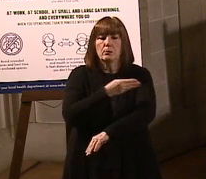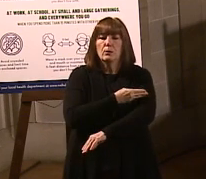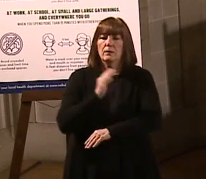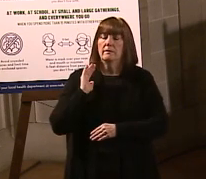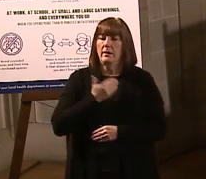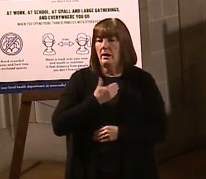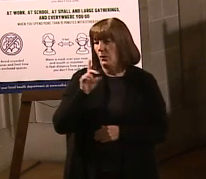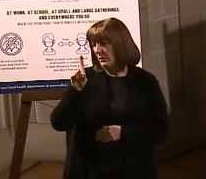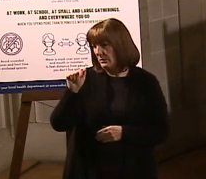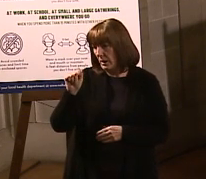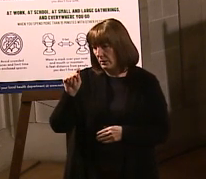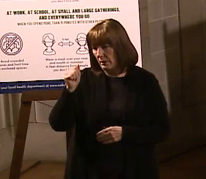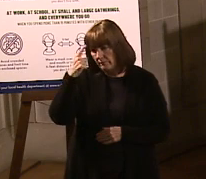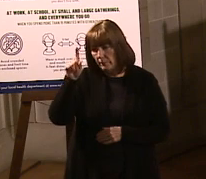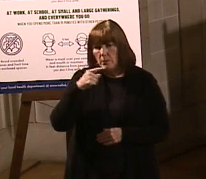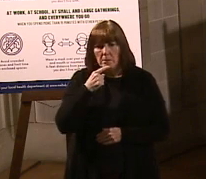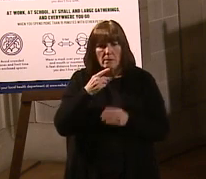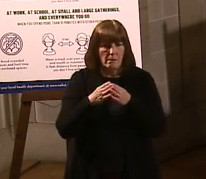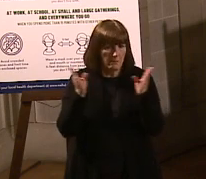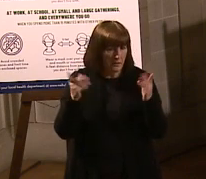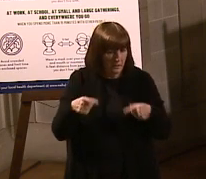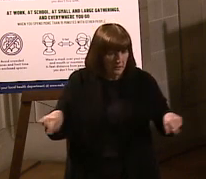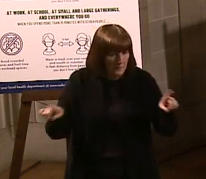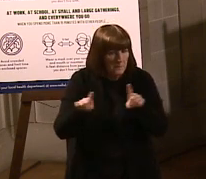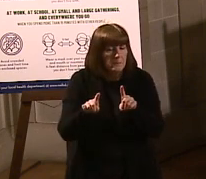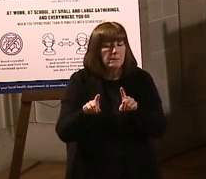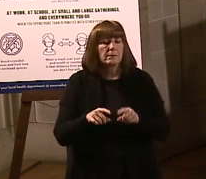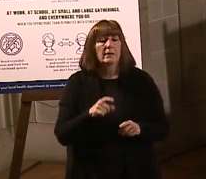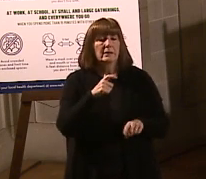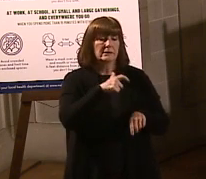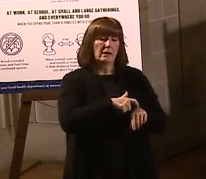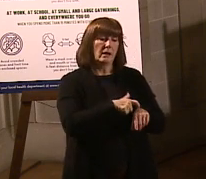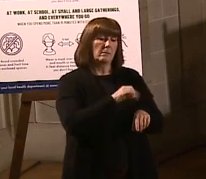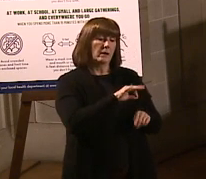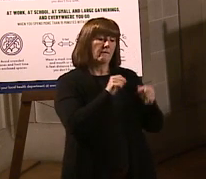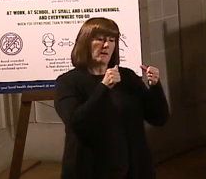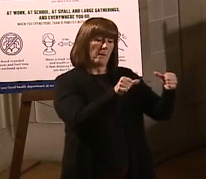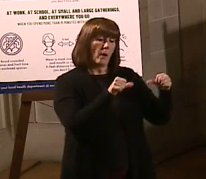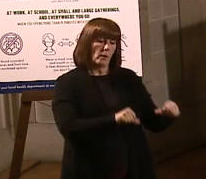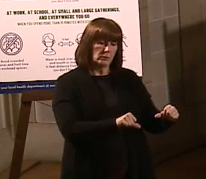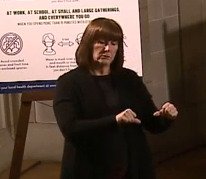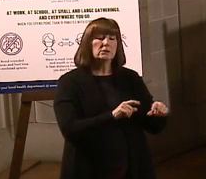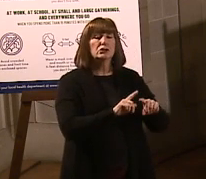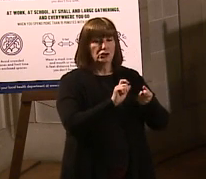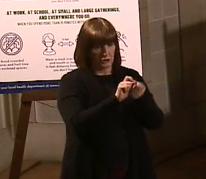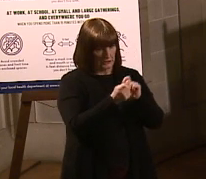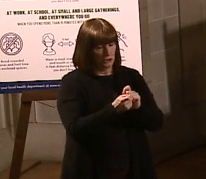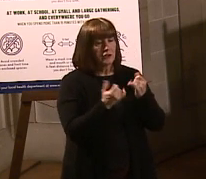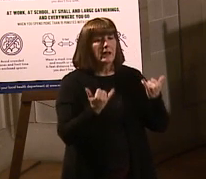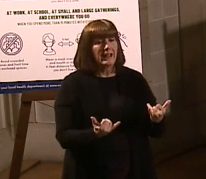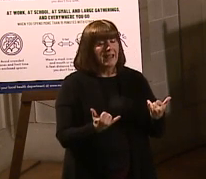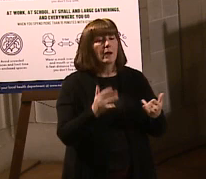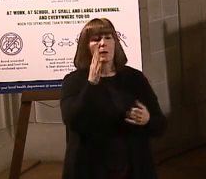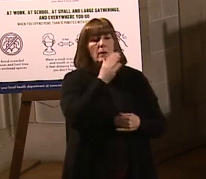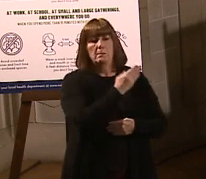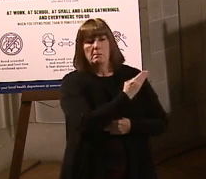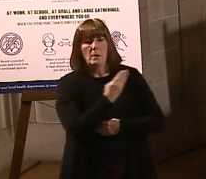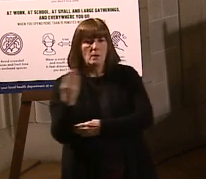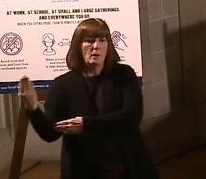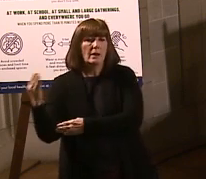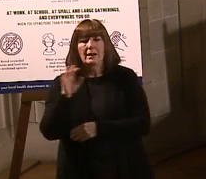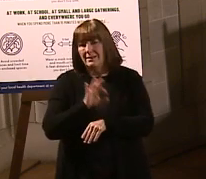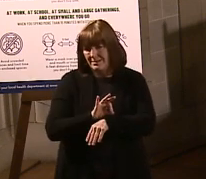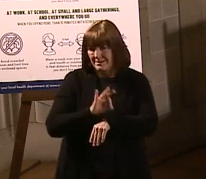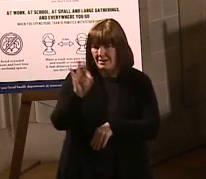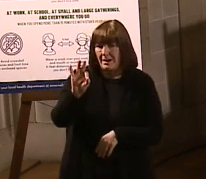to the public. The timing of the dashboard posts will also change. It will post in the morning around 9 a.m. This will allow